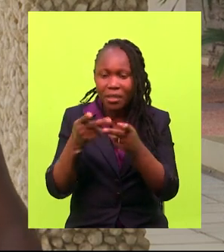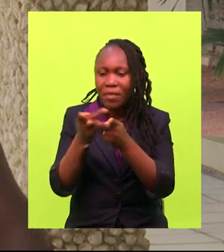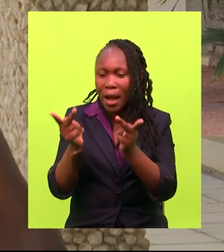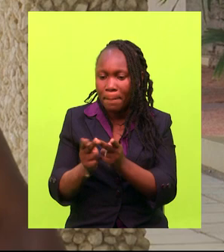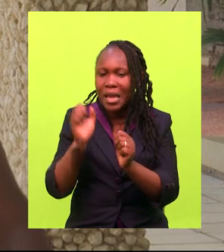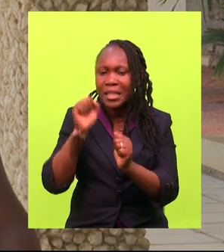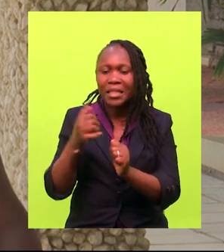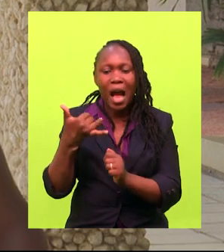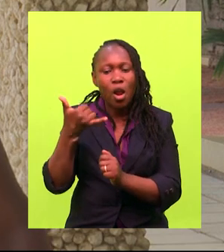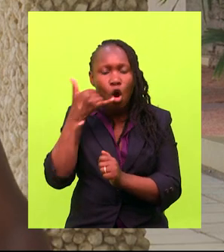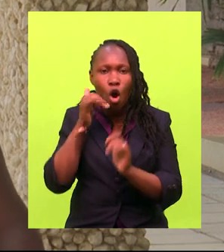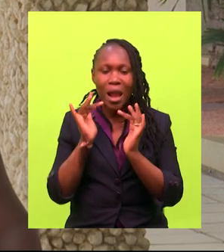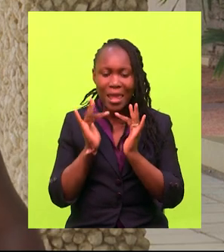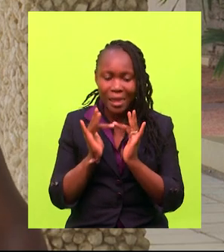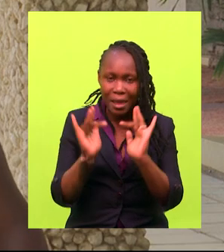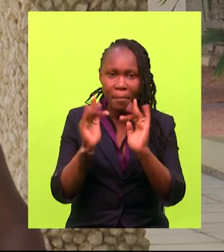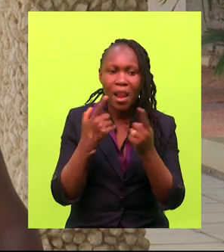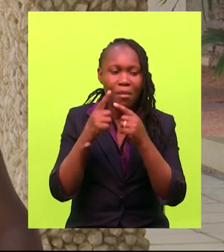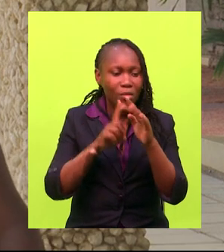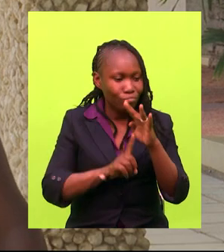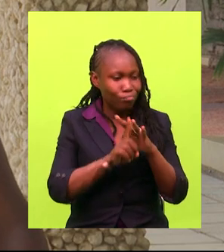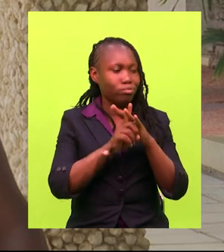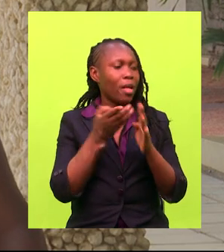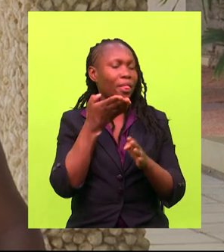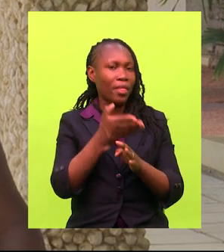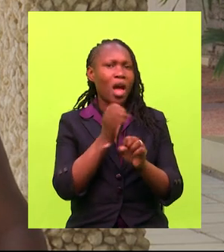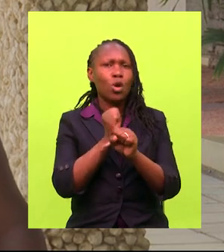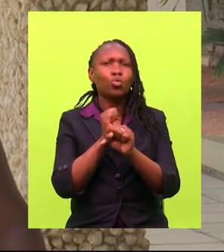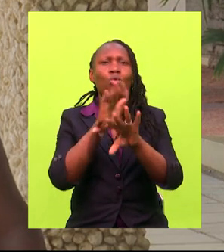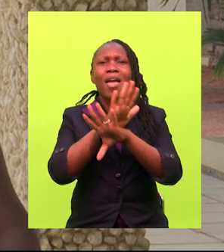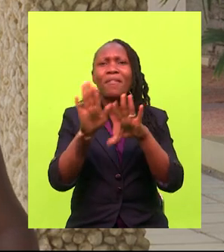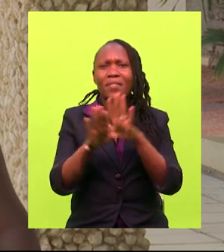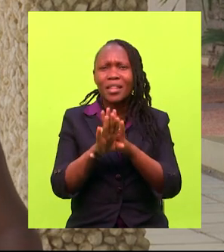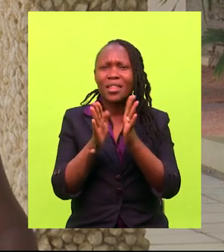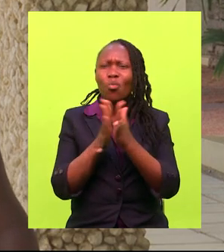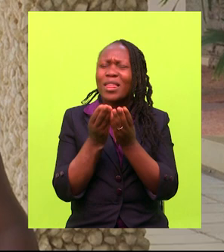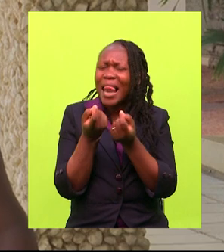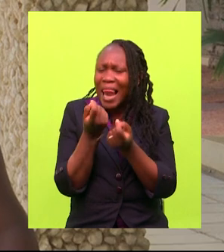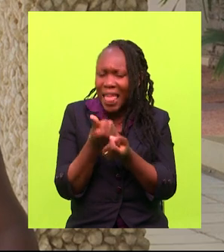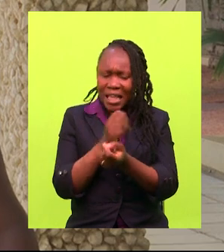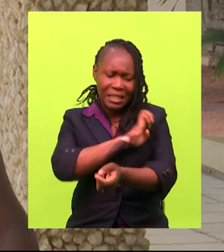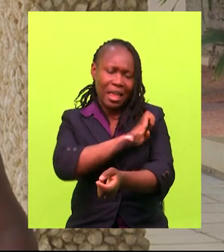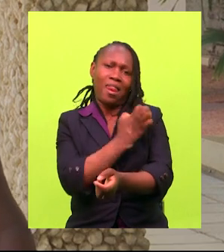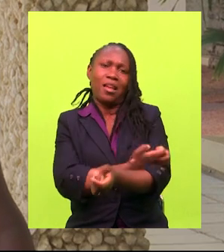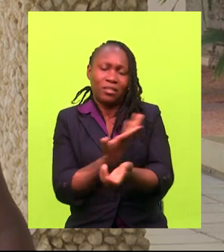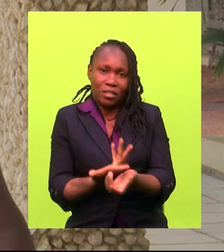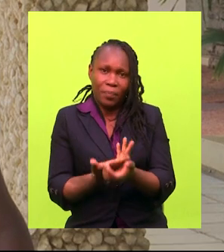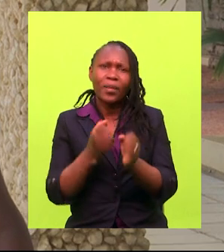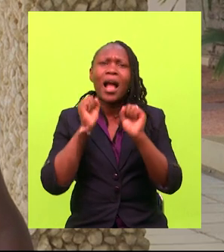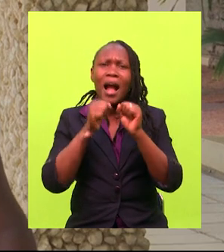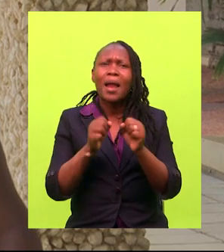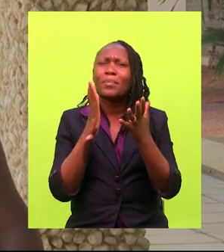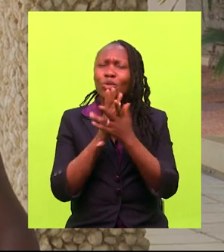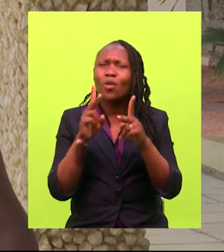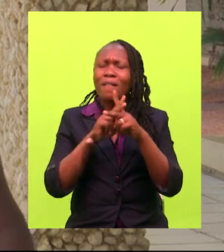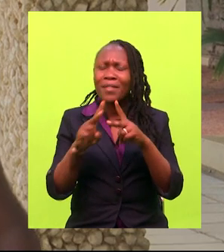simply call or email or even show up and get all these things done with little effort, because it can be crazy to